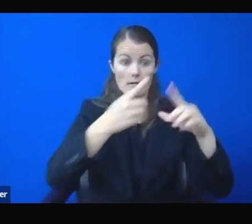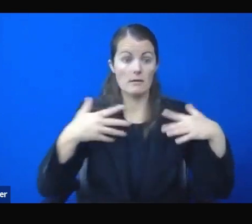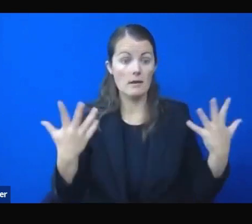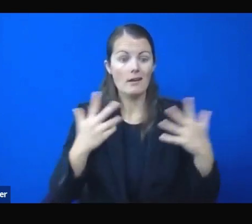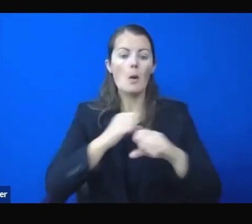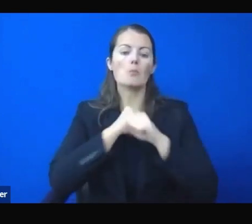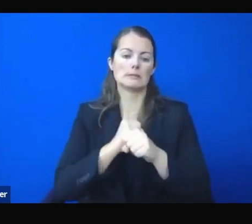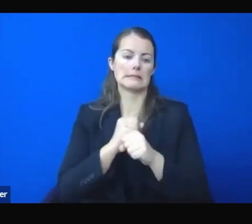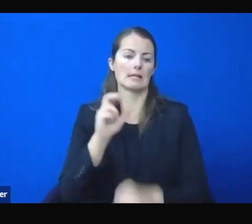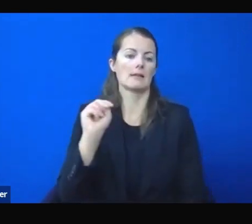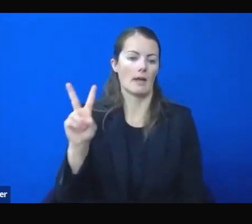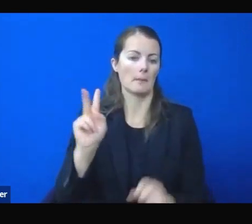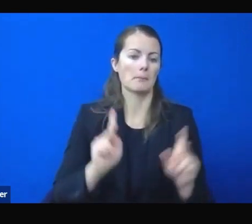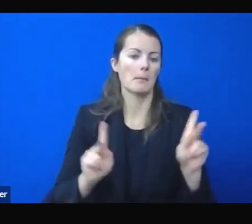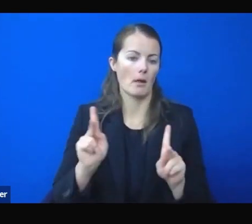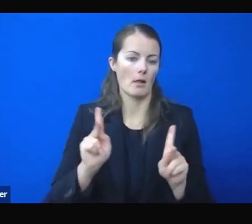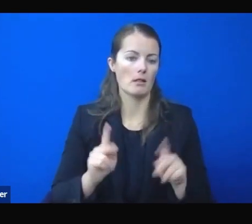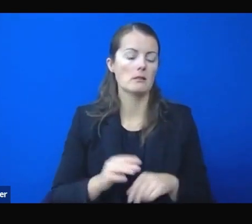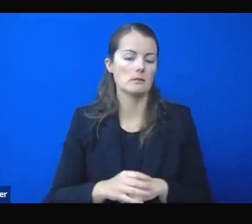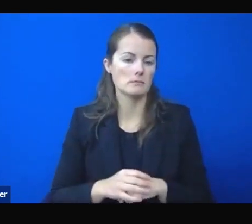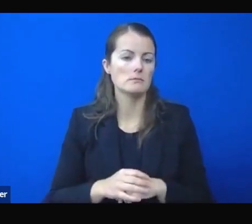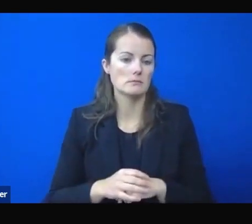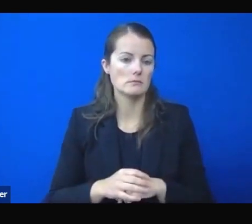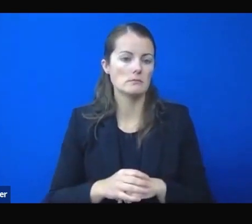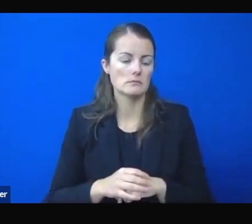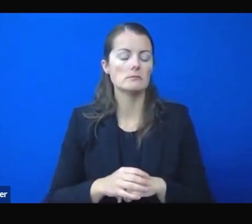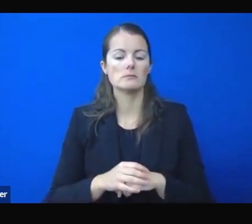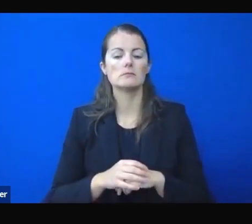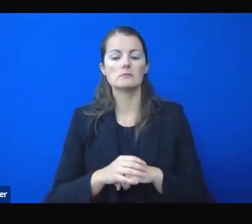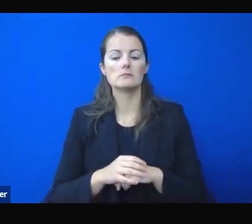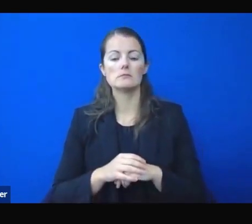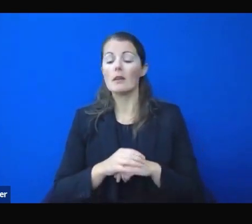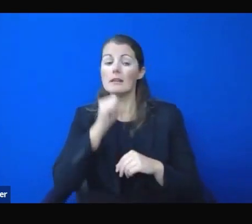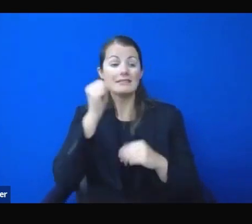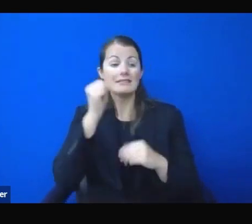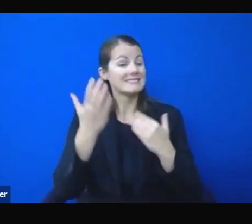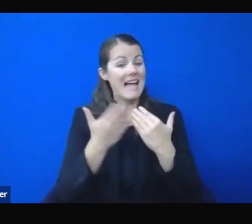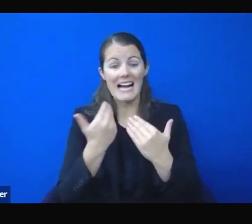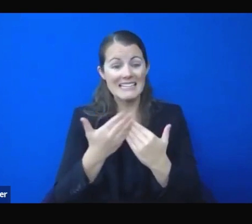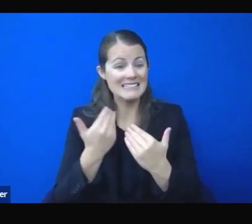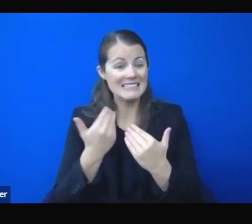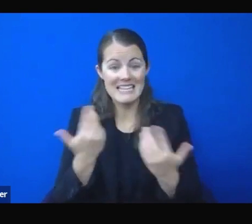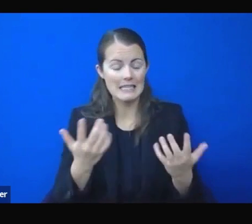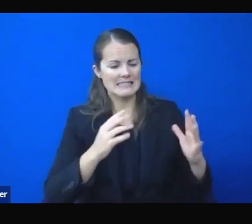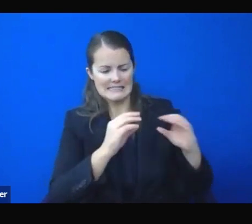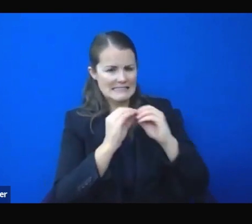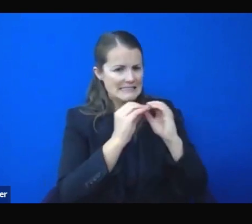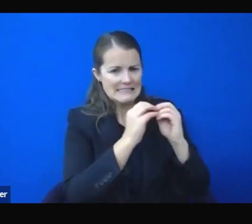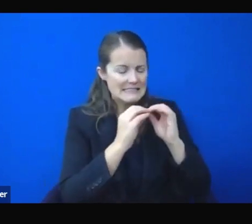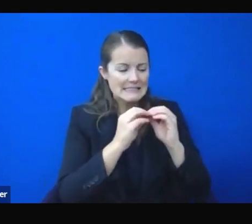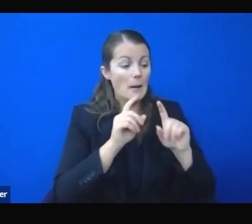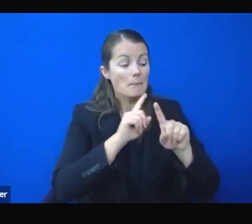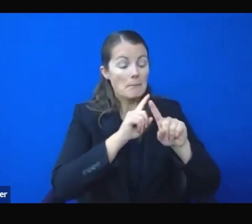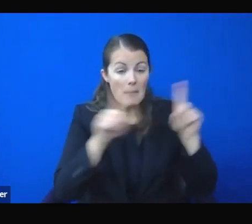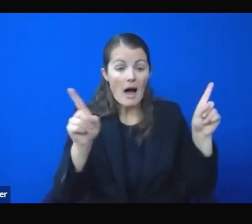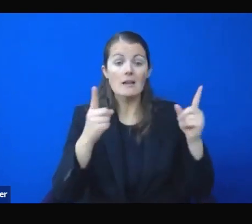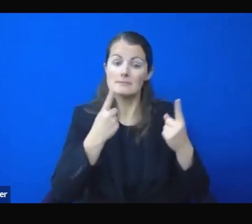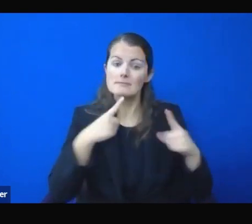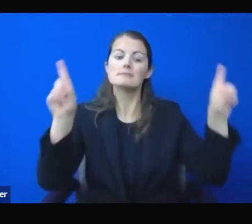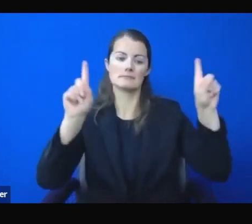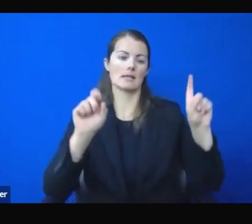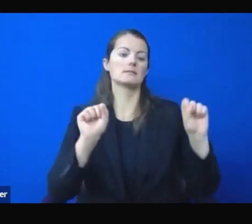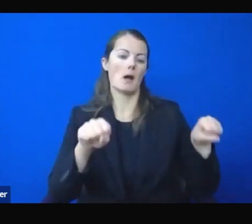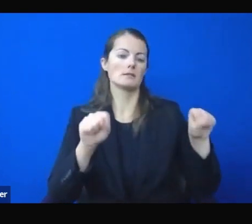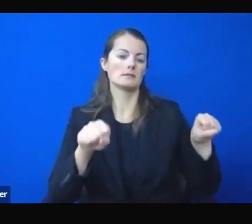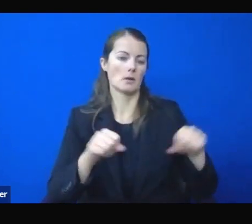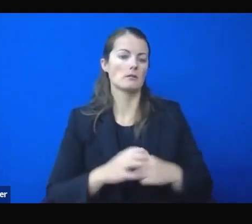not easy. Compromise often seems to be the hardest path, but we prove it's possible if you throw the politics to the side and prioritize